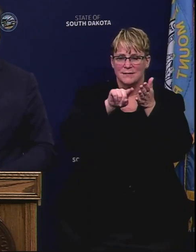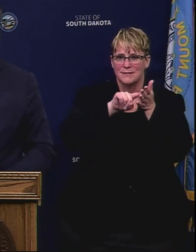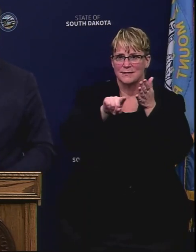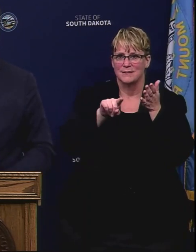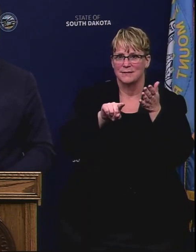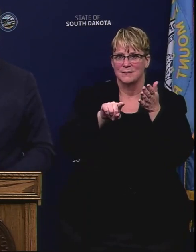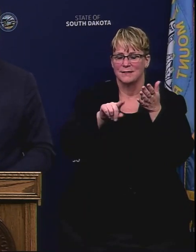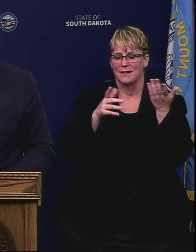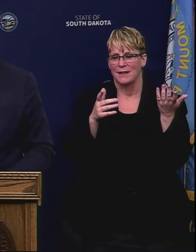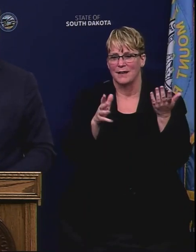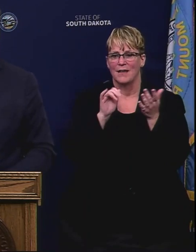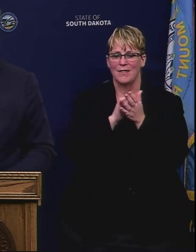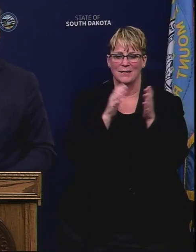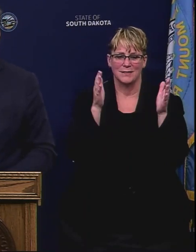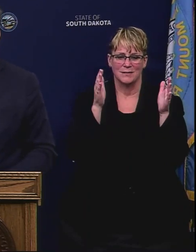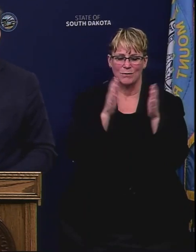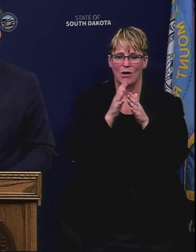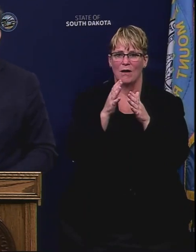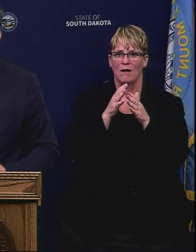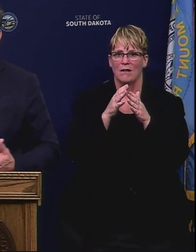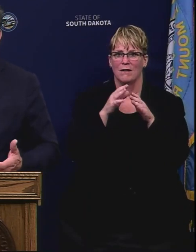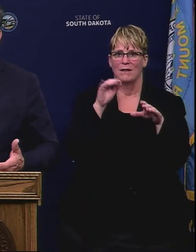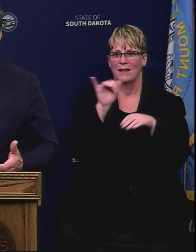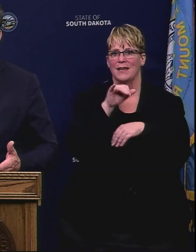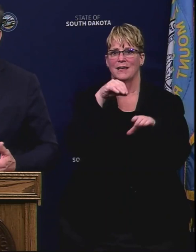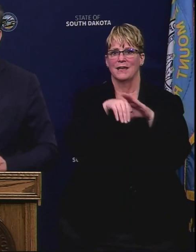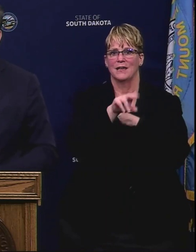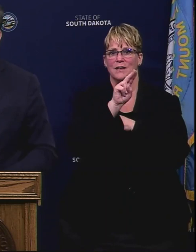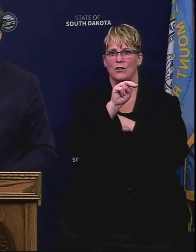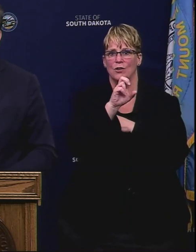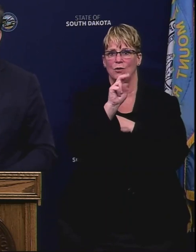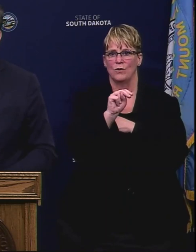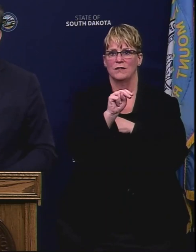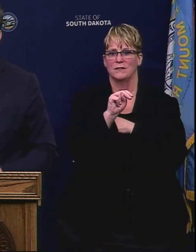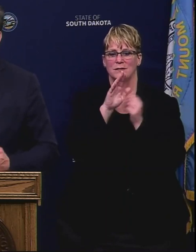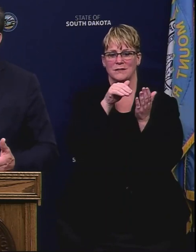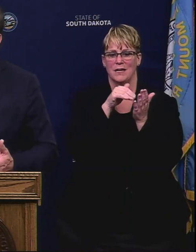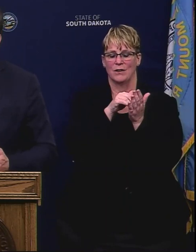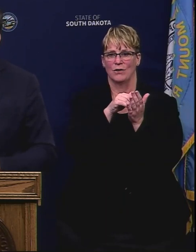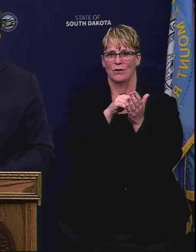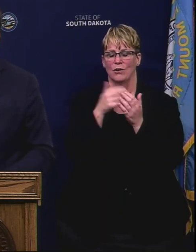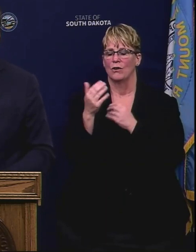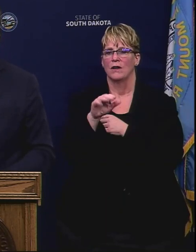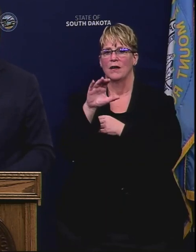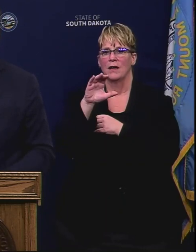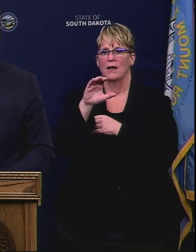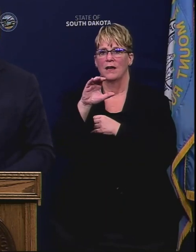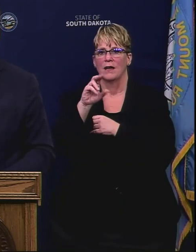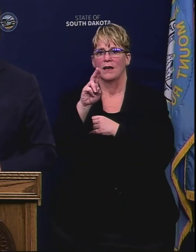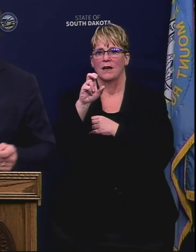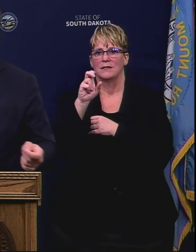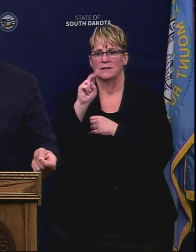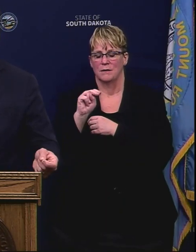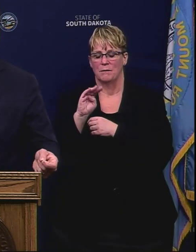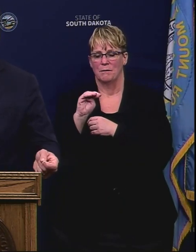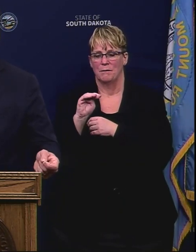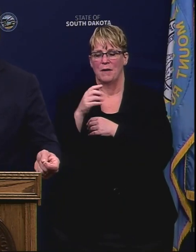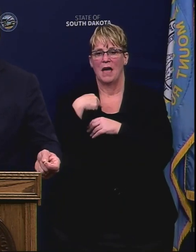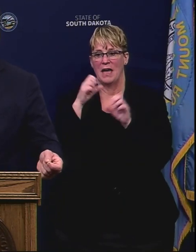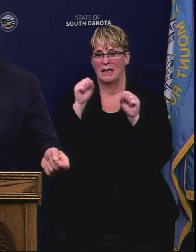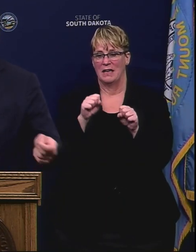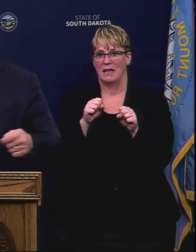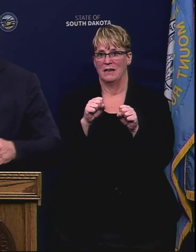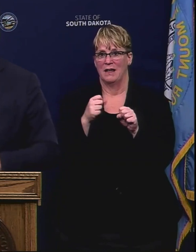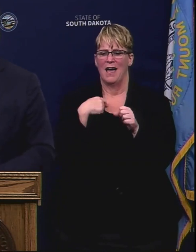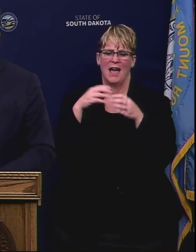the Bartling Processing and Union Center's inspection exempt or custom exempt, actually. And so I can